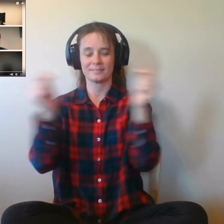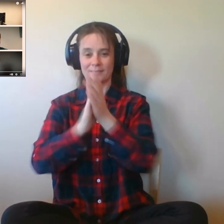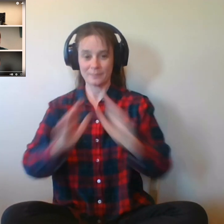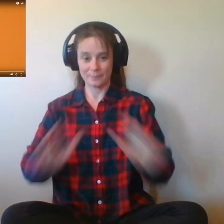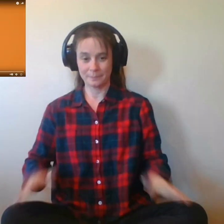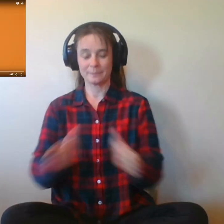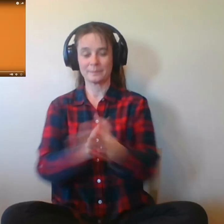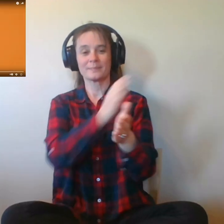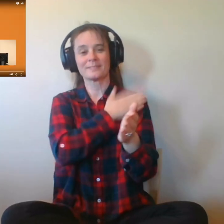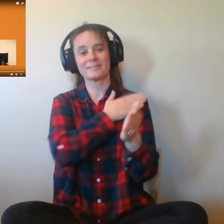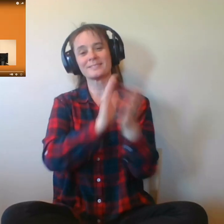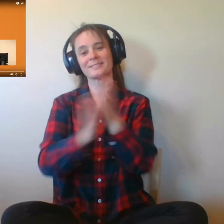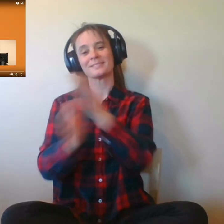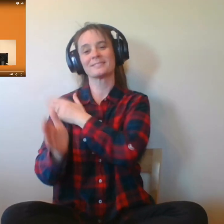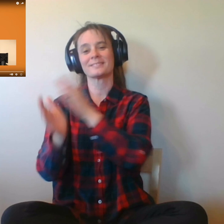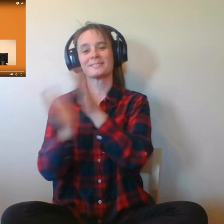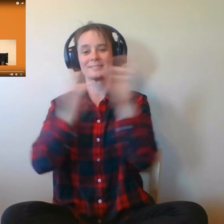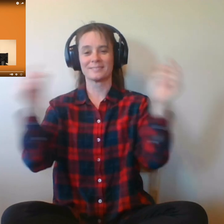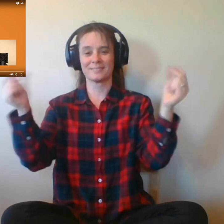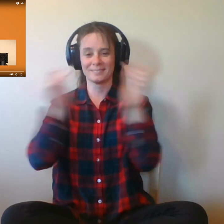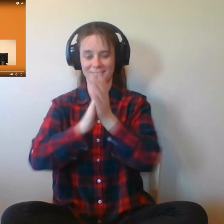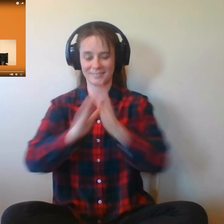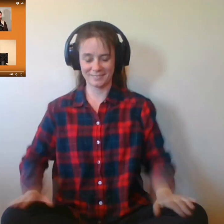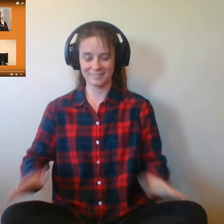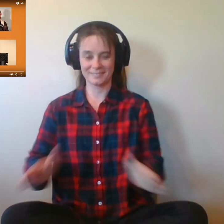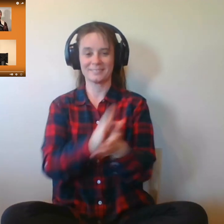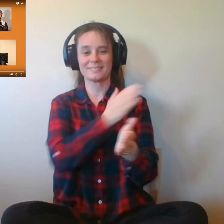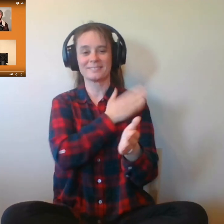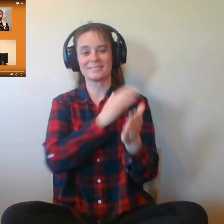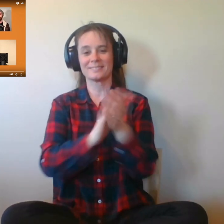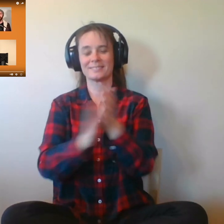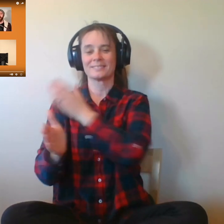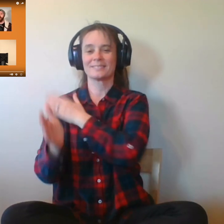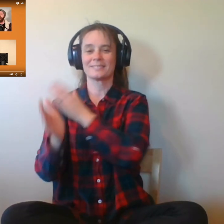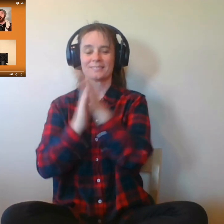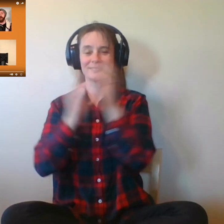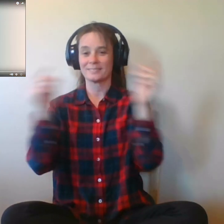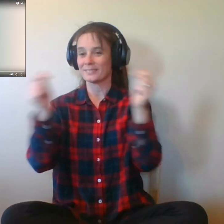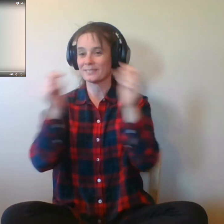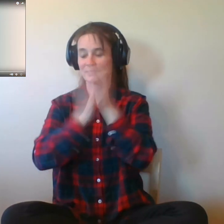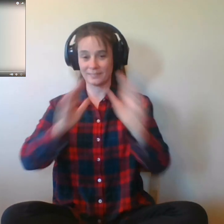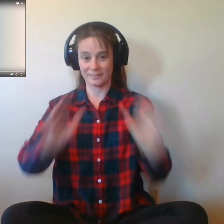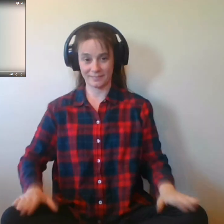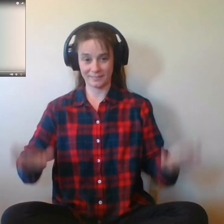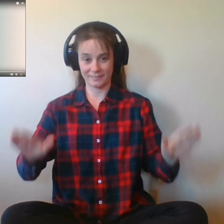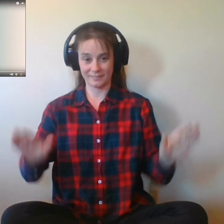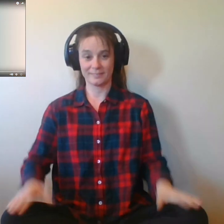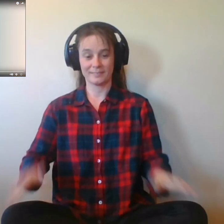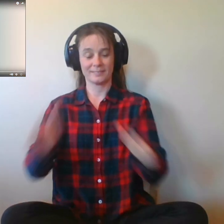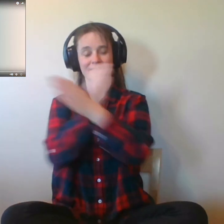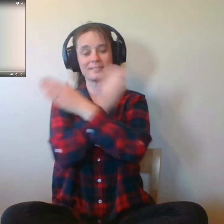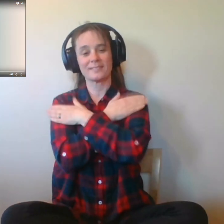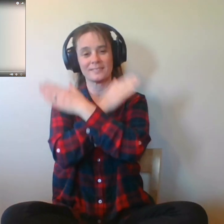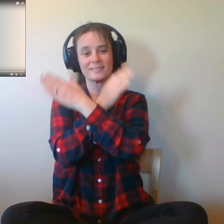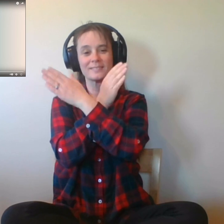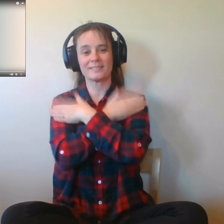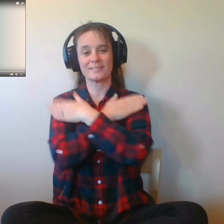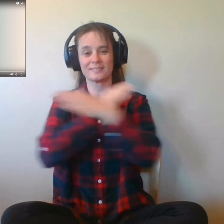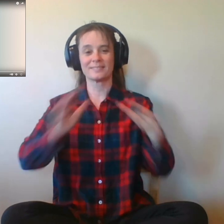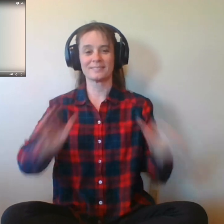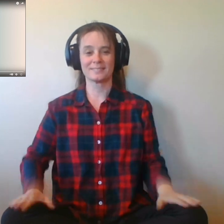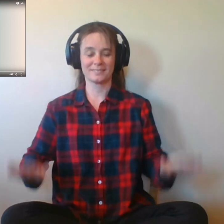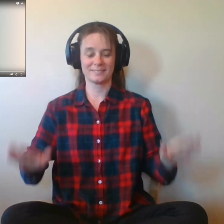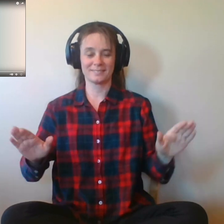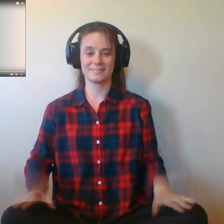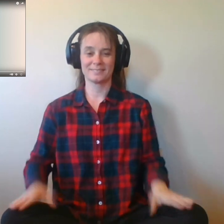and rum. One day when the tonguing is done, We'll take our leave and go. No line was cut, no whale was